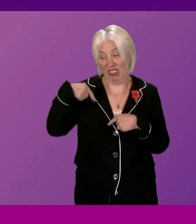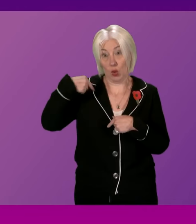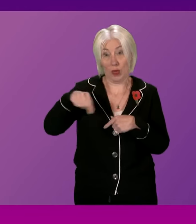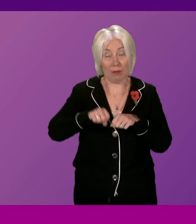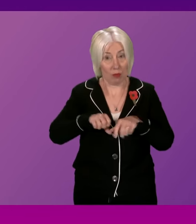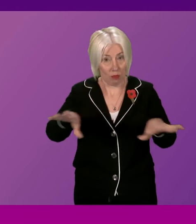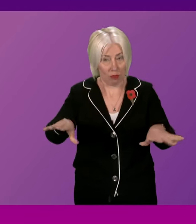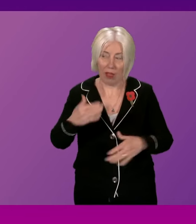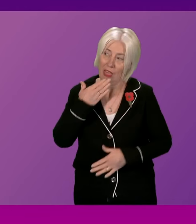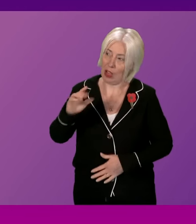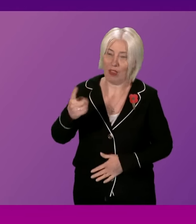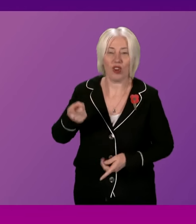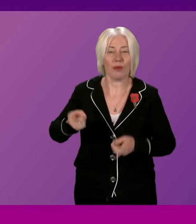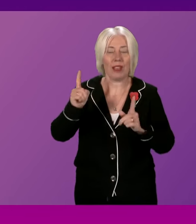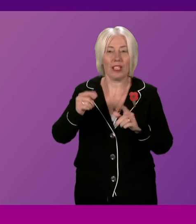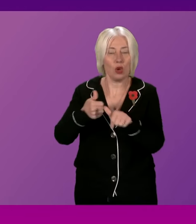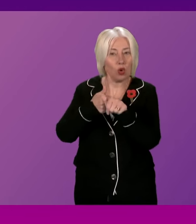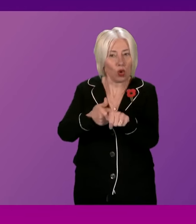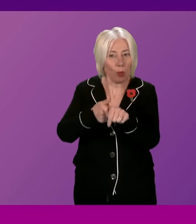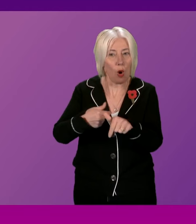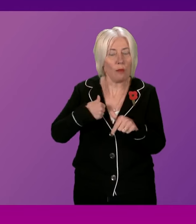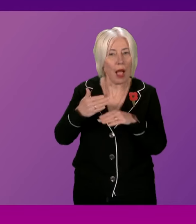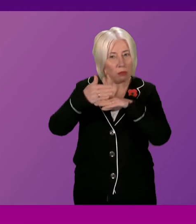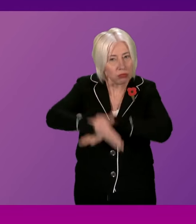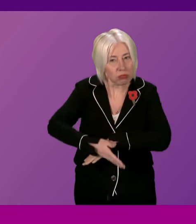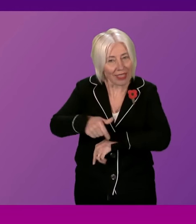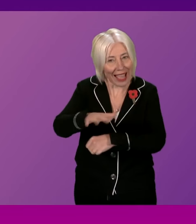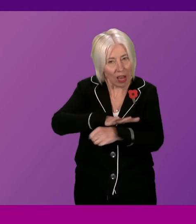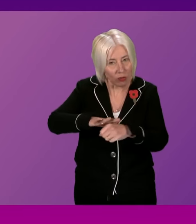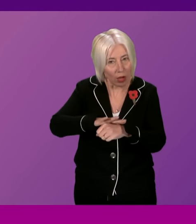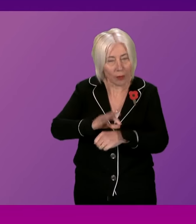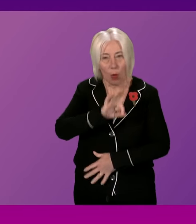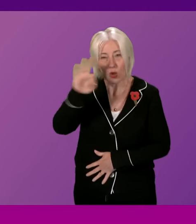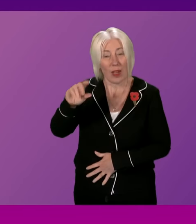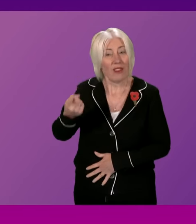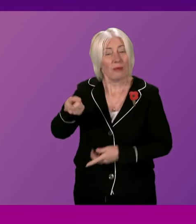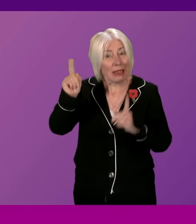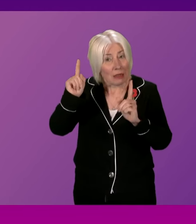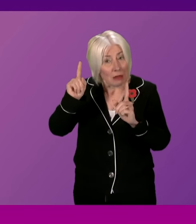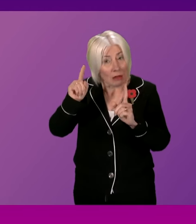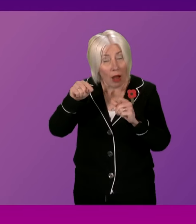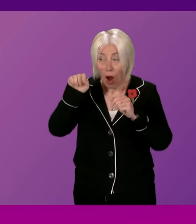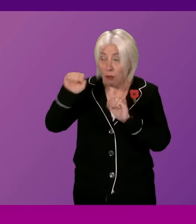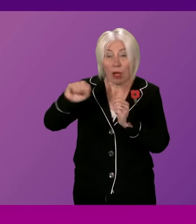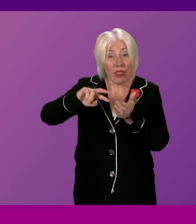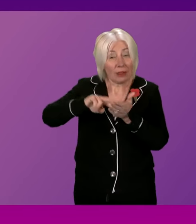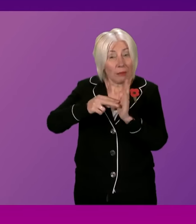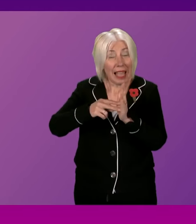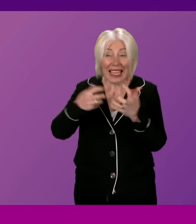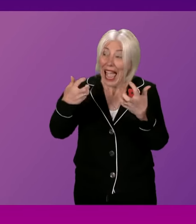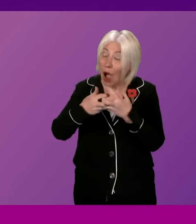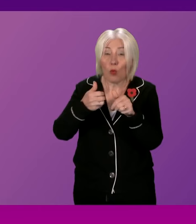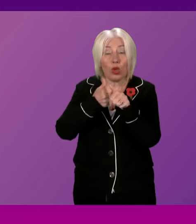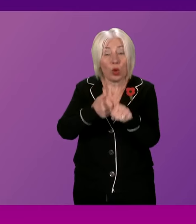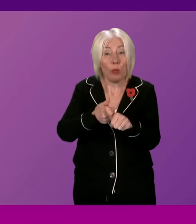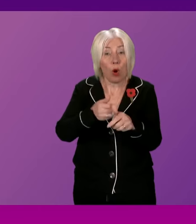Minister for his help and support with my continued work in this area. Can I ask the First Minister how this plan will support British Sign